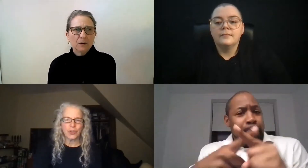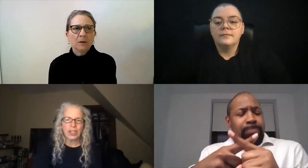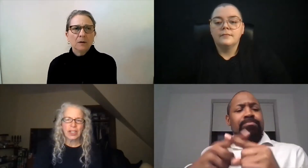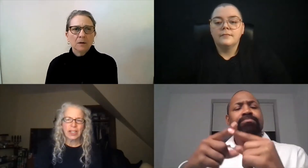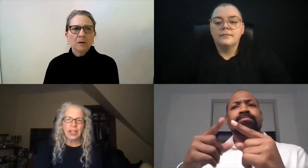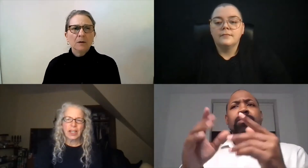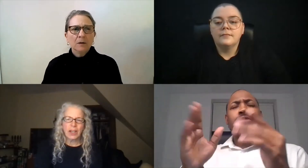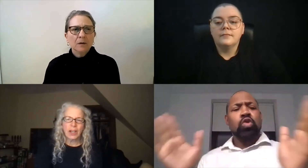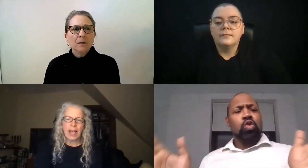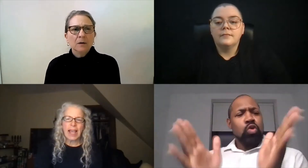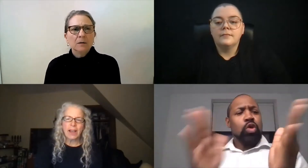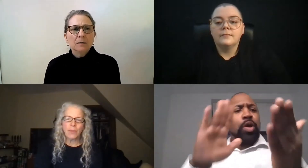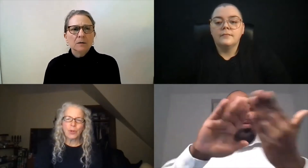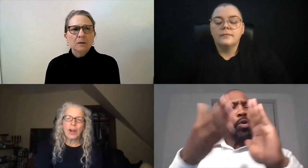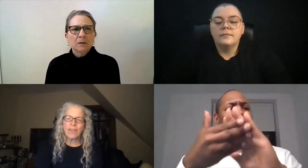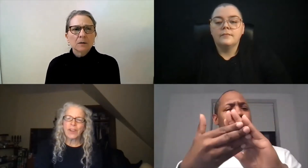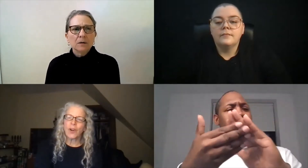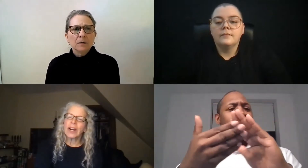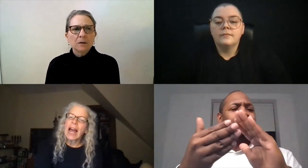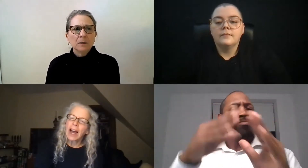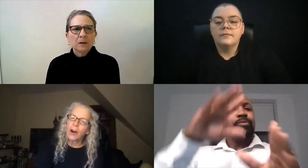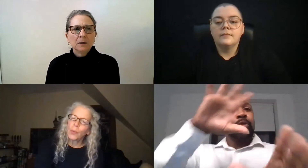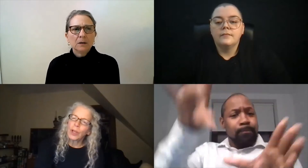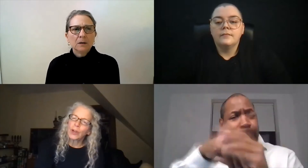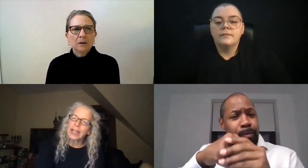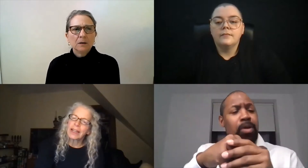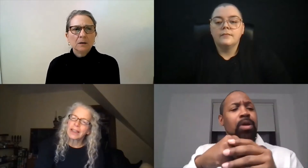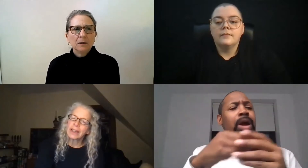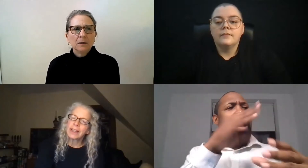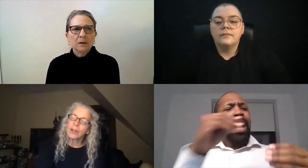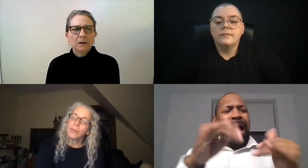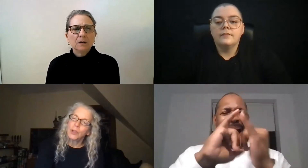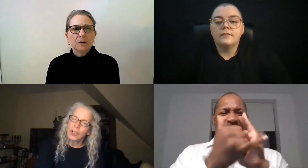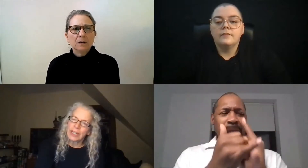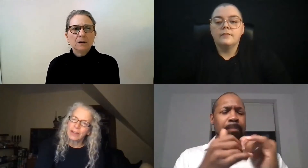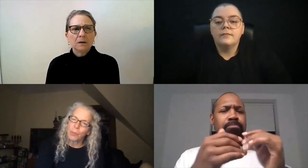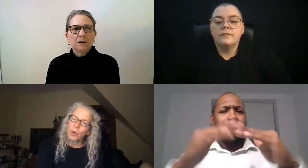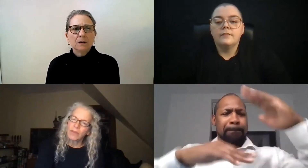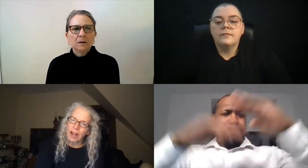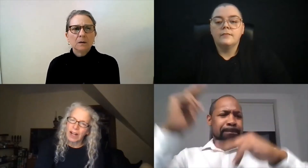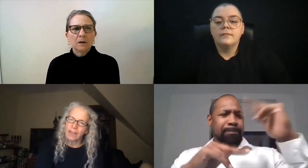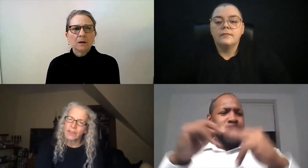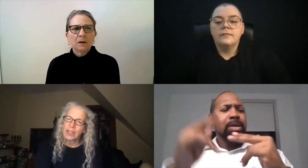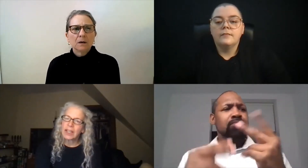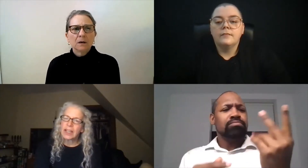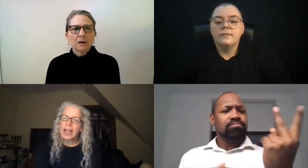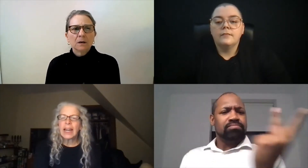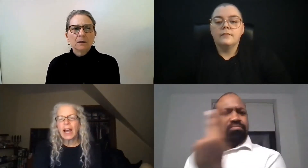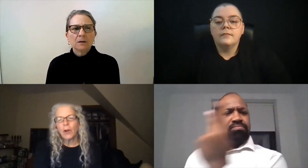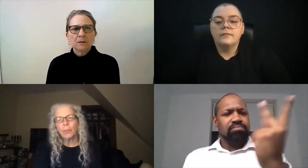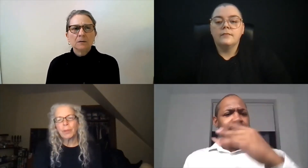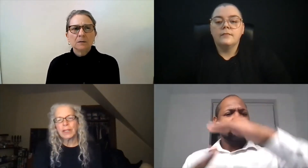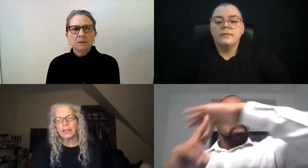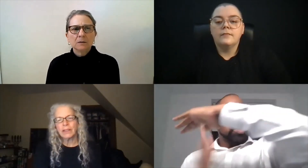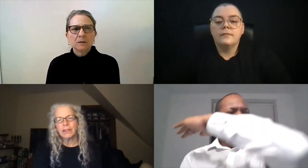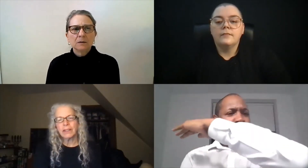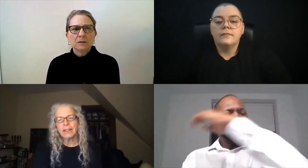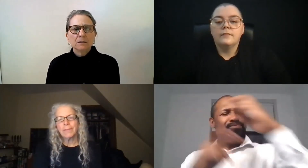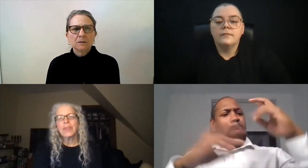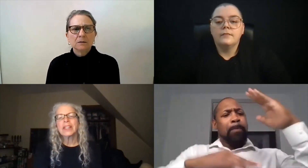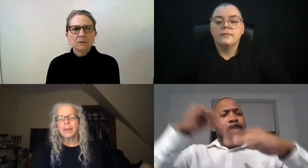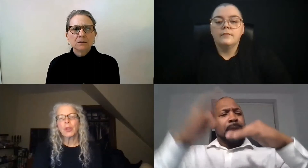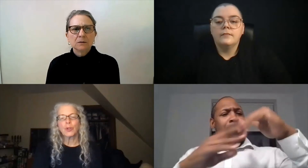issues. And we're trying to figure out how we could get the community more involved and how to build